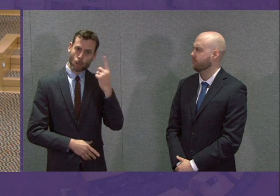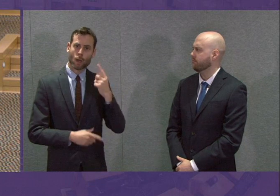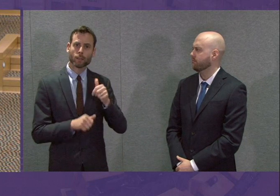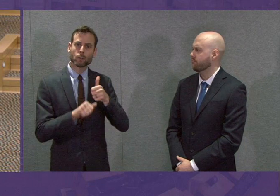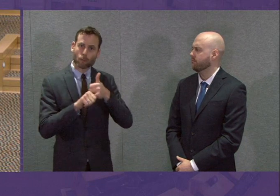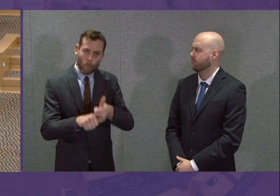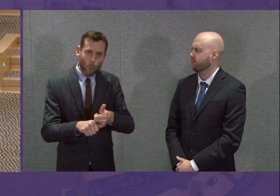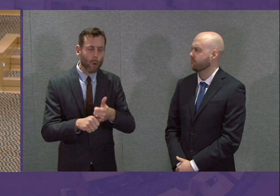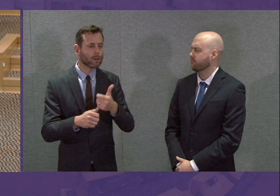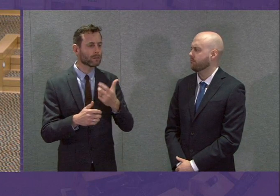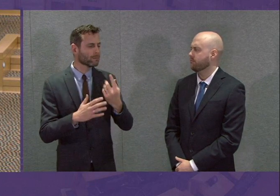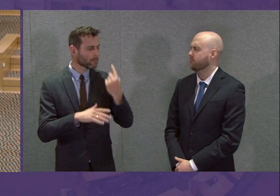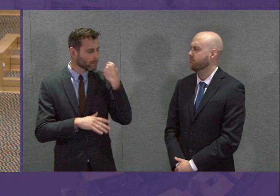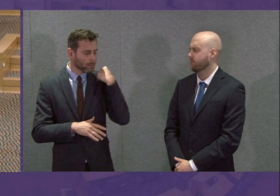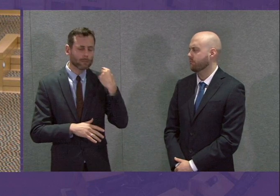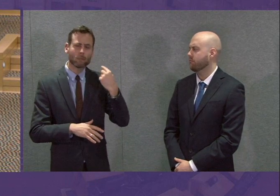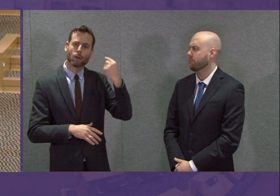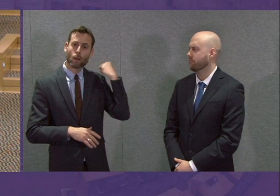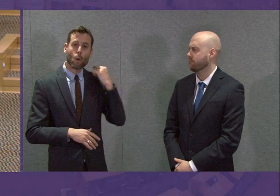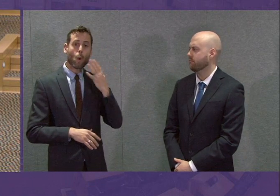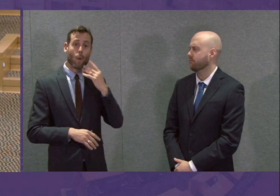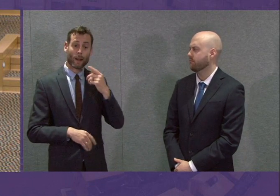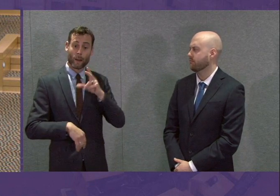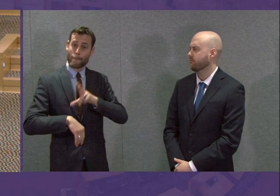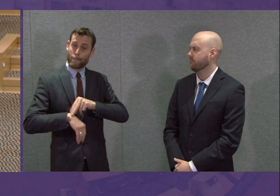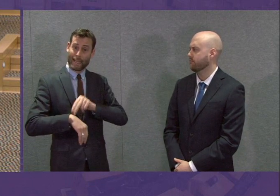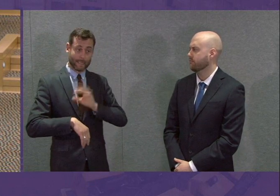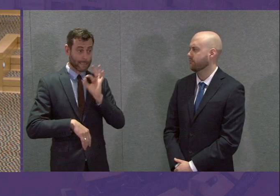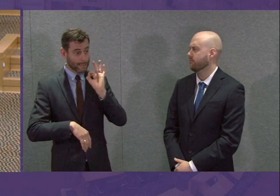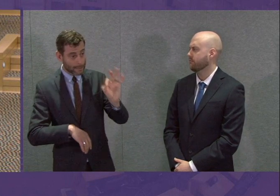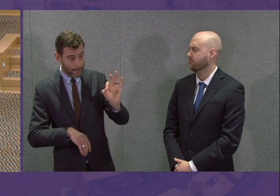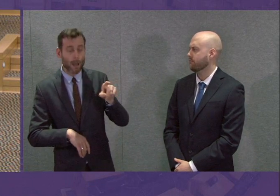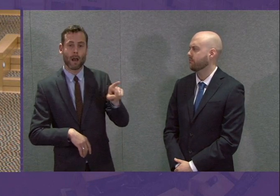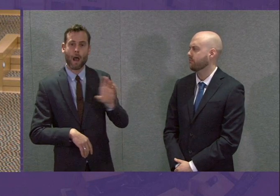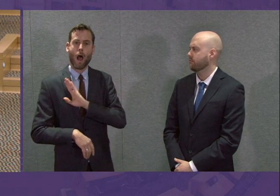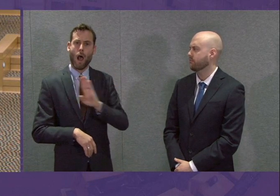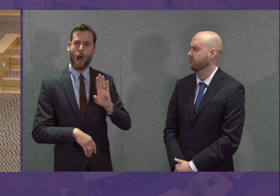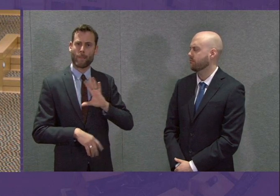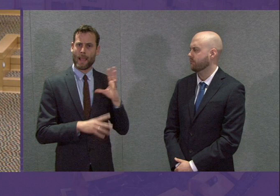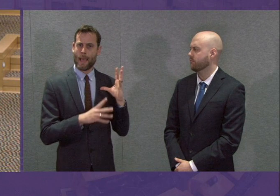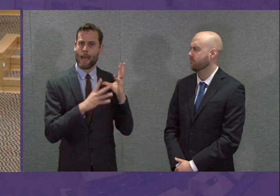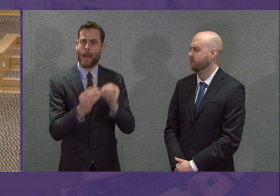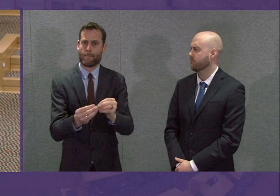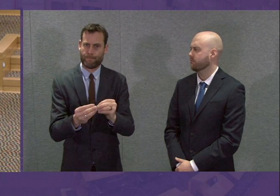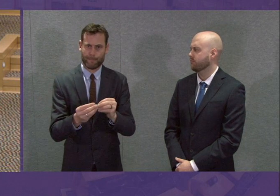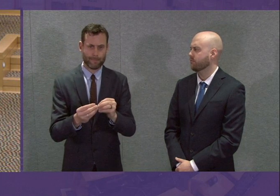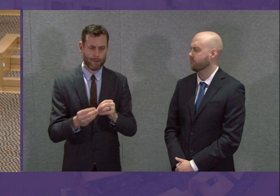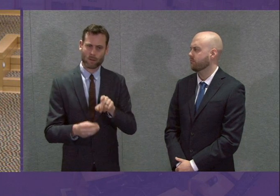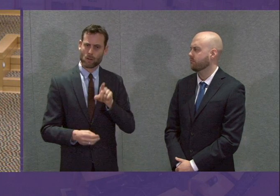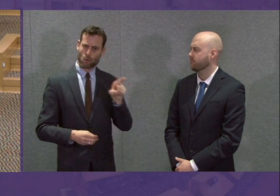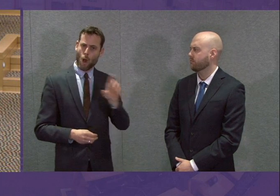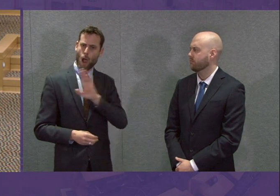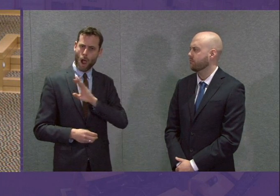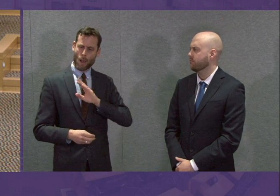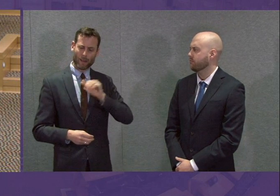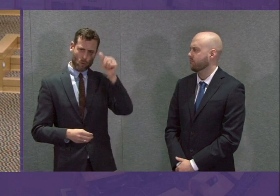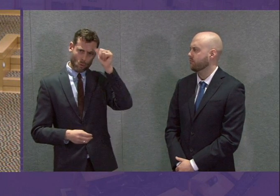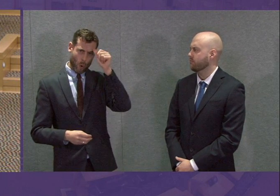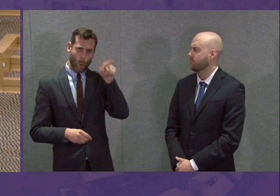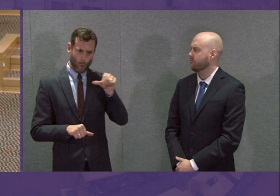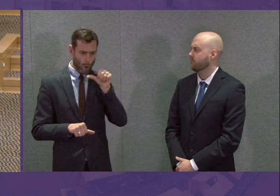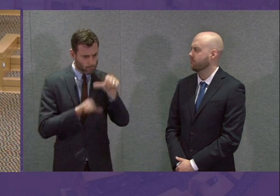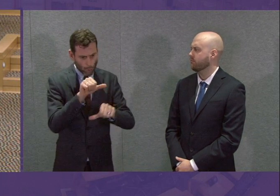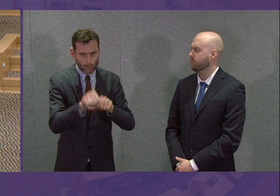incidents. For example, the Army, at the request of the police, have been able to provide support, and there are well-established procedures between the Scottish